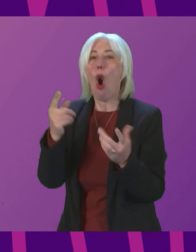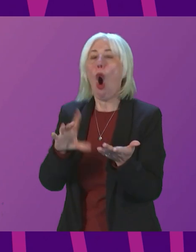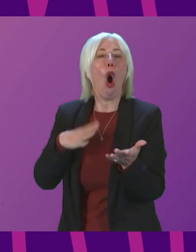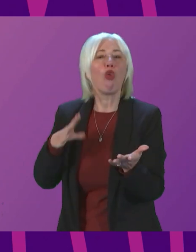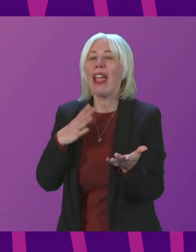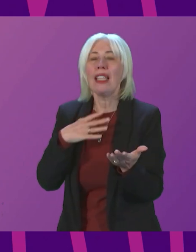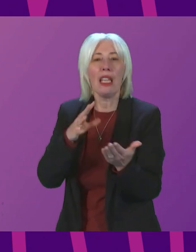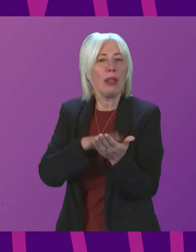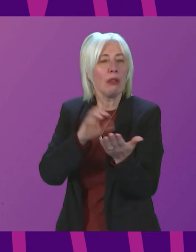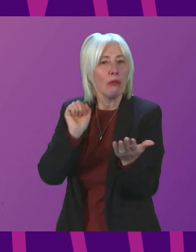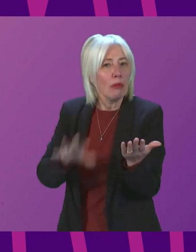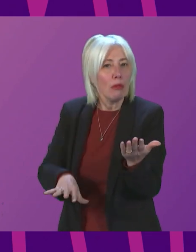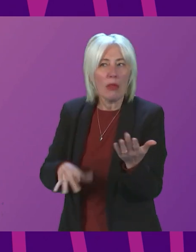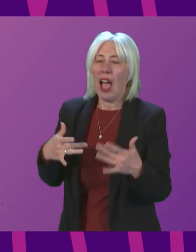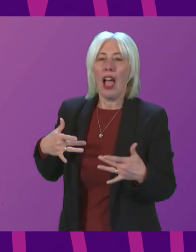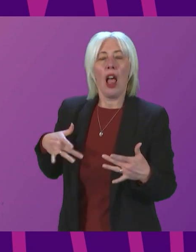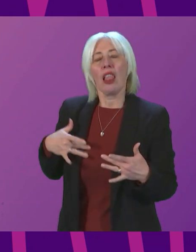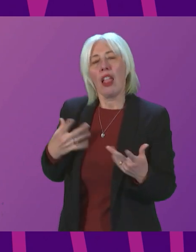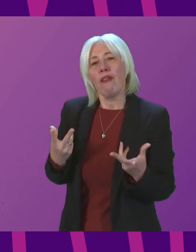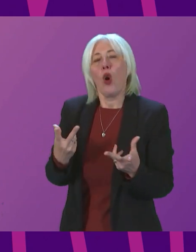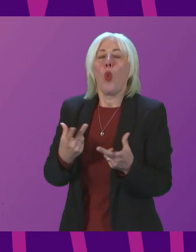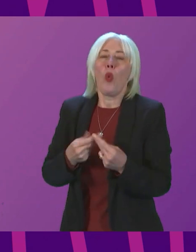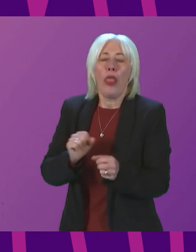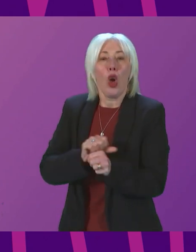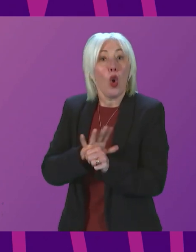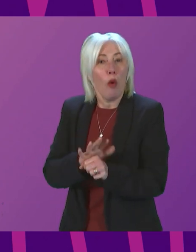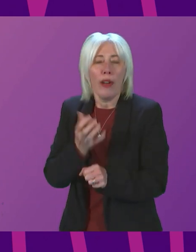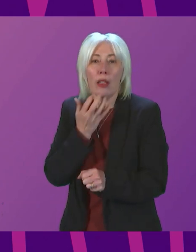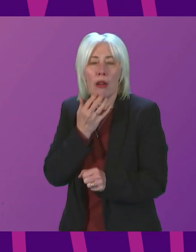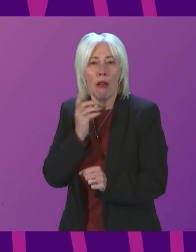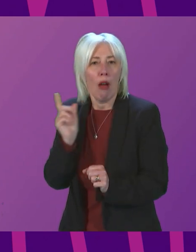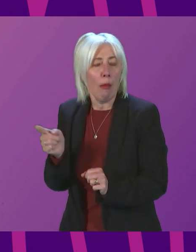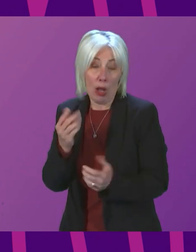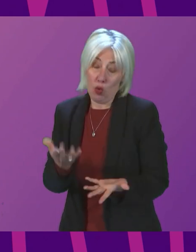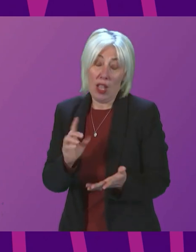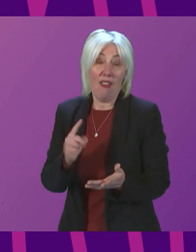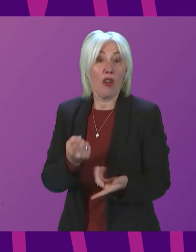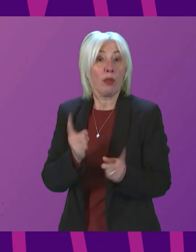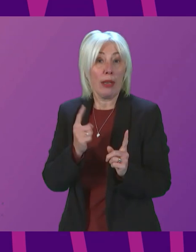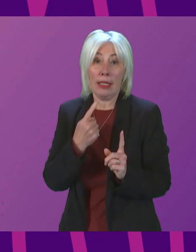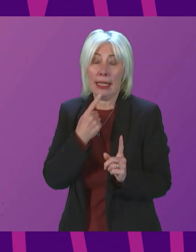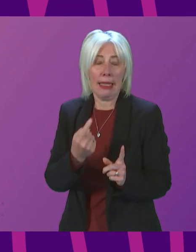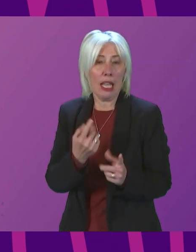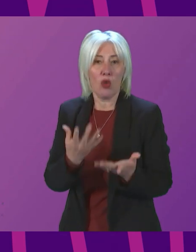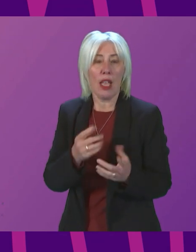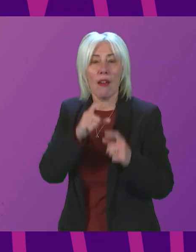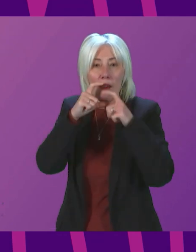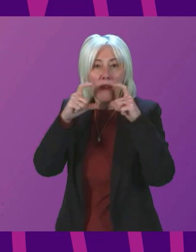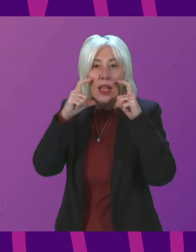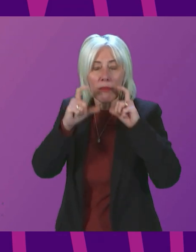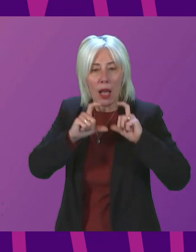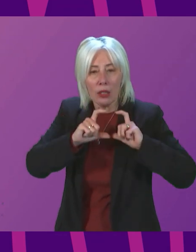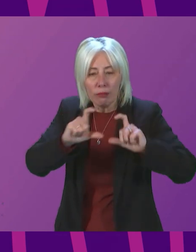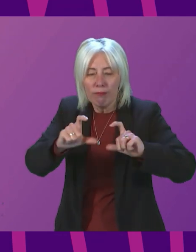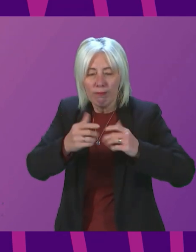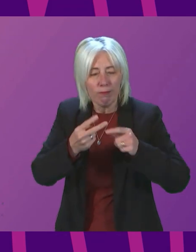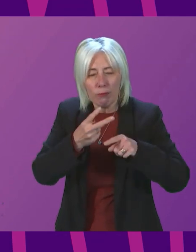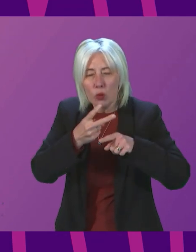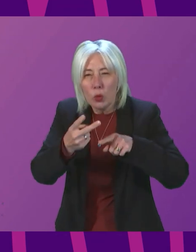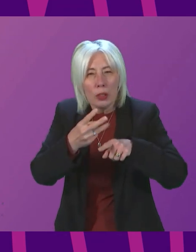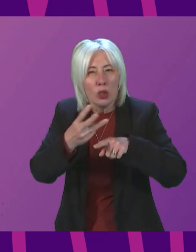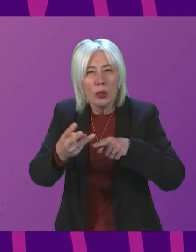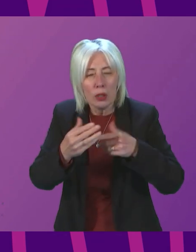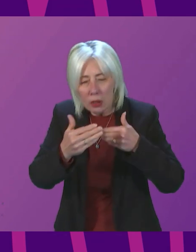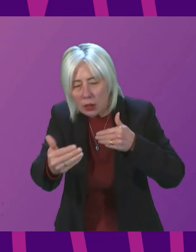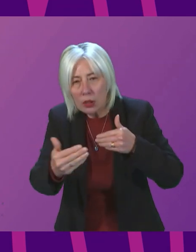and are living with Covid. But today, the First Minister has signalled that face masks will continue for several more weeks.